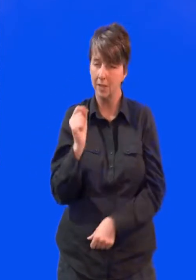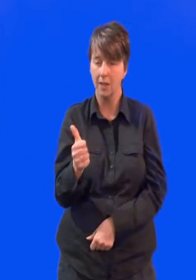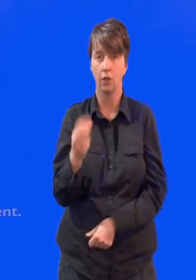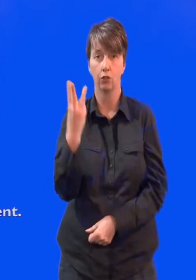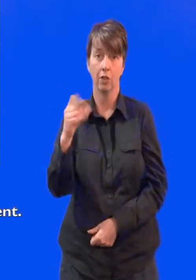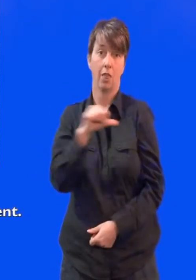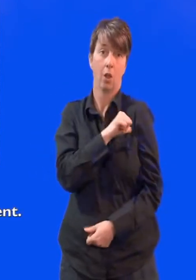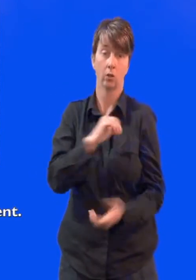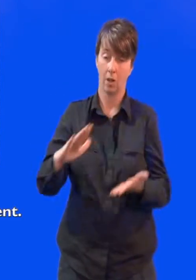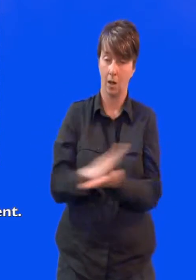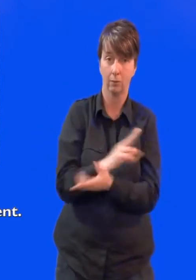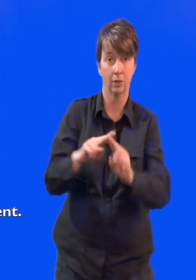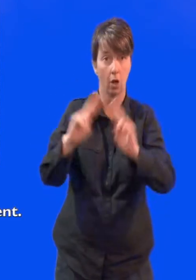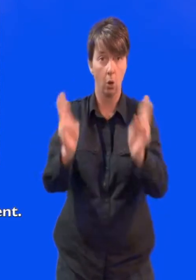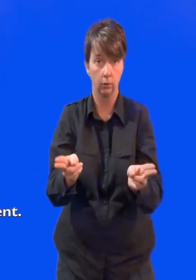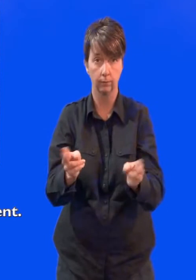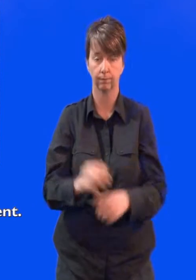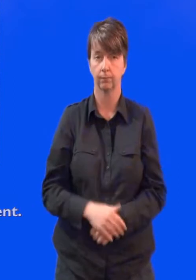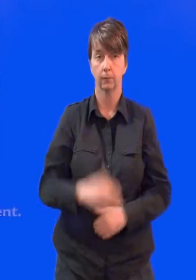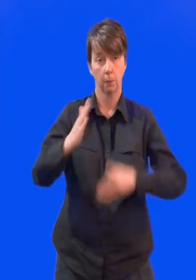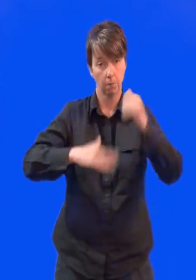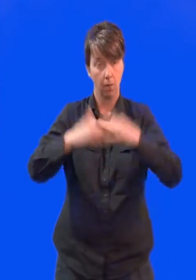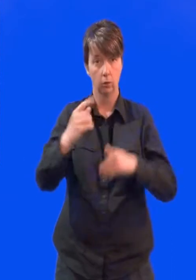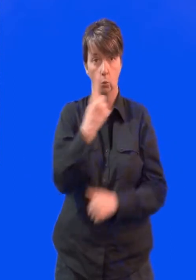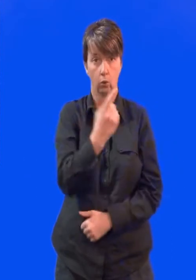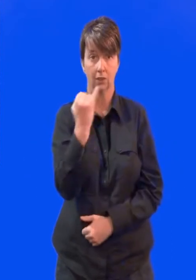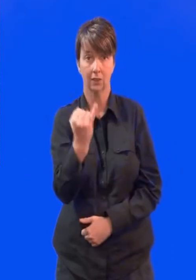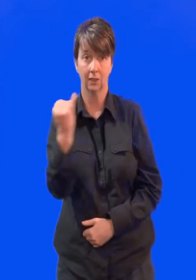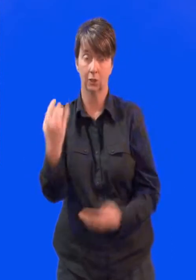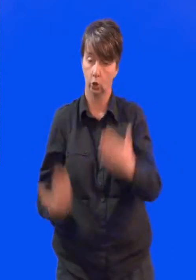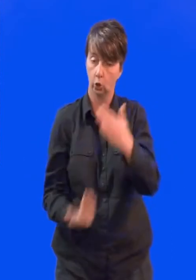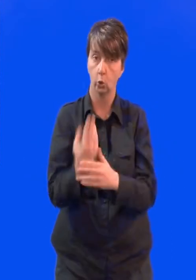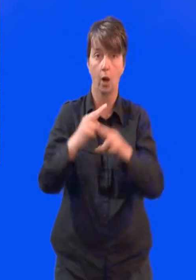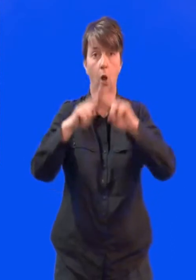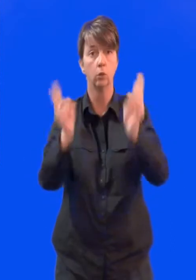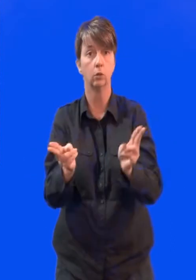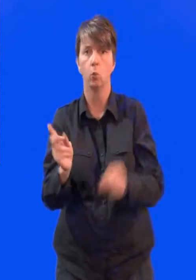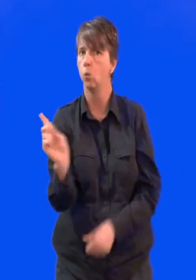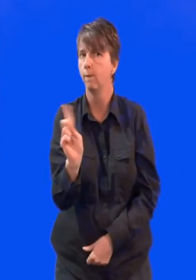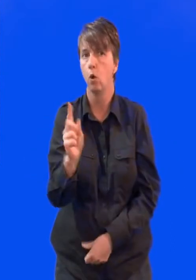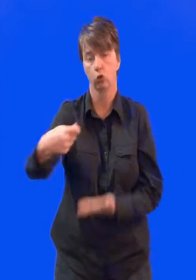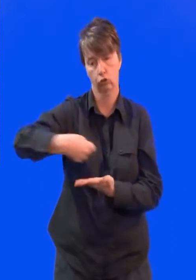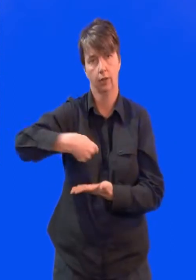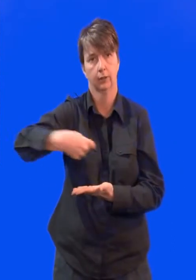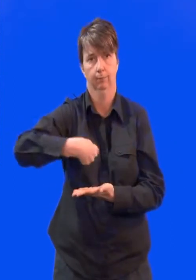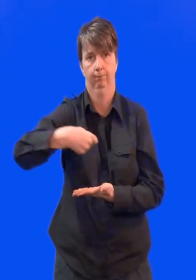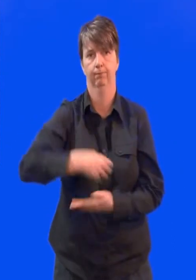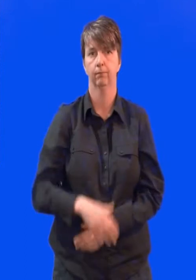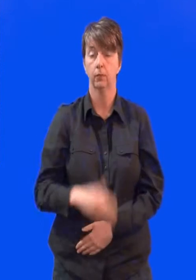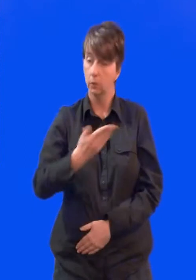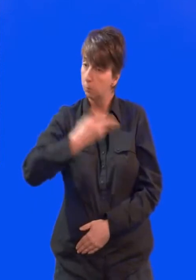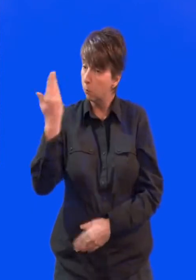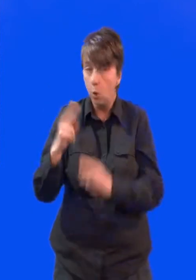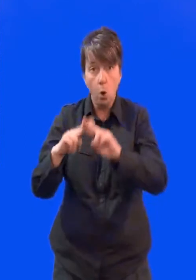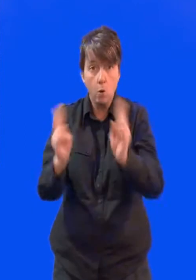council homes. And they built 166 brand new homes for people to rent. Our council also helps people who live rough on the